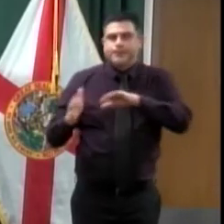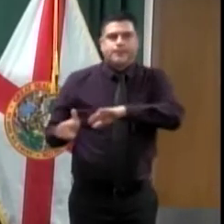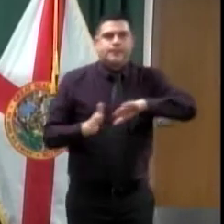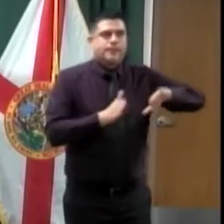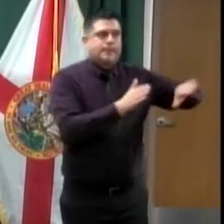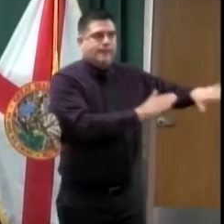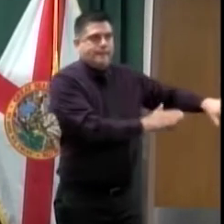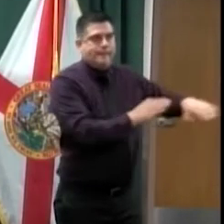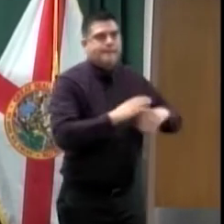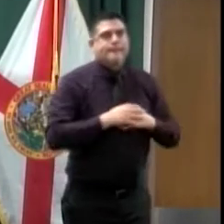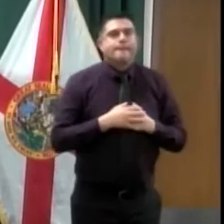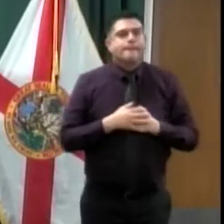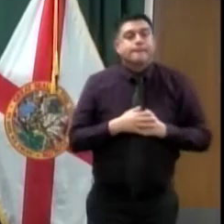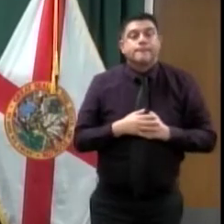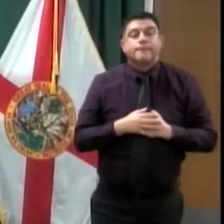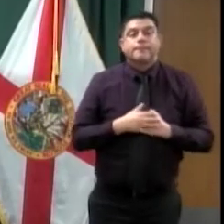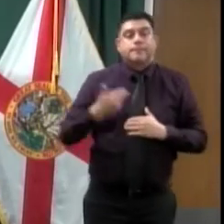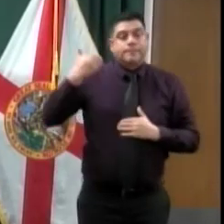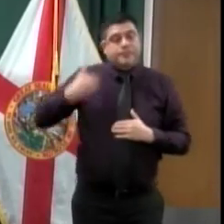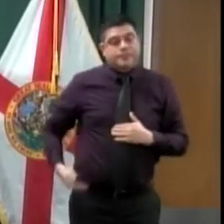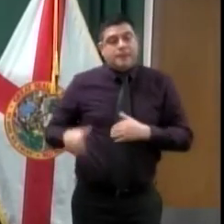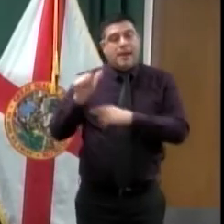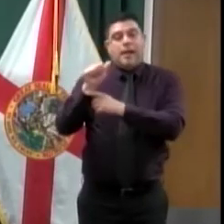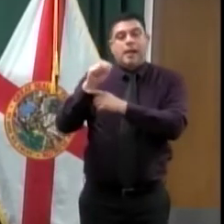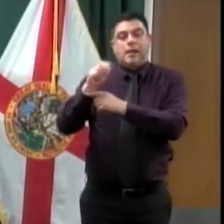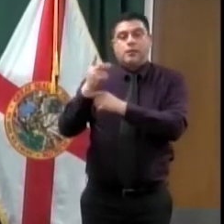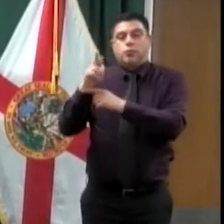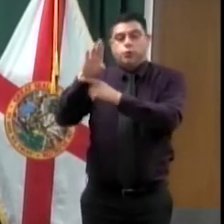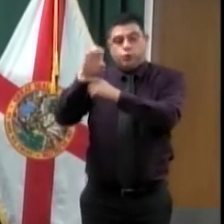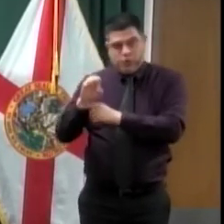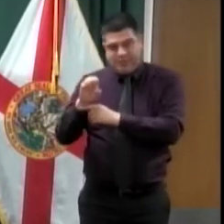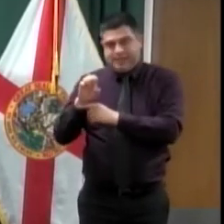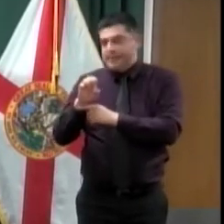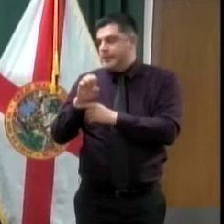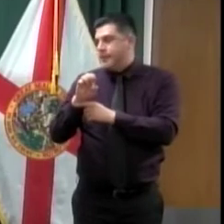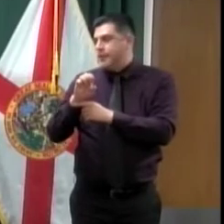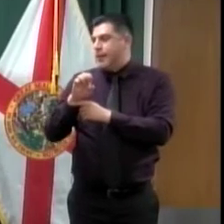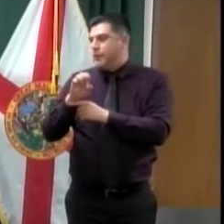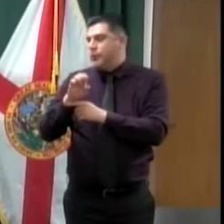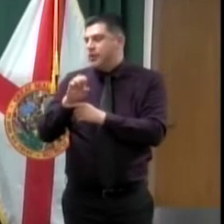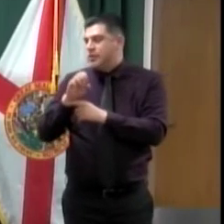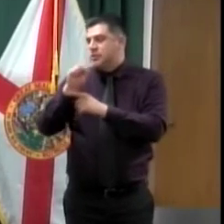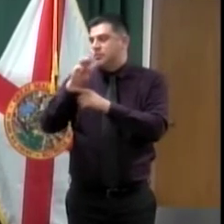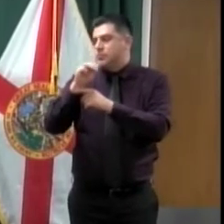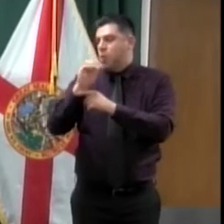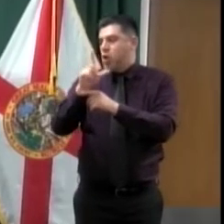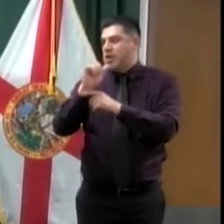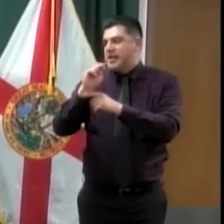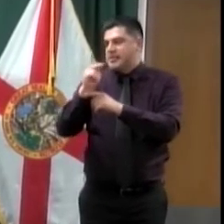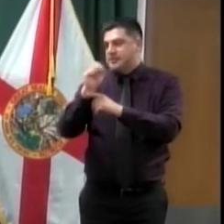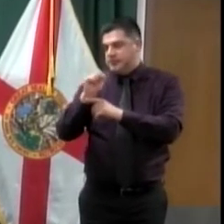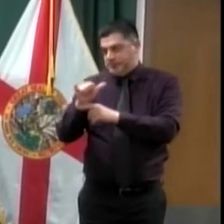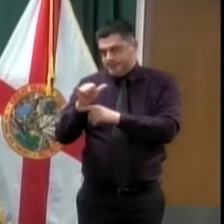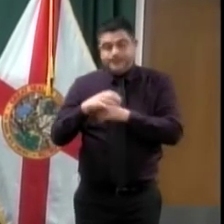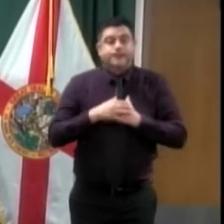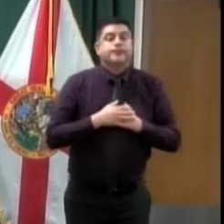Yes, my name is Andres Wolinski from Harvest Time International. Thank you, Alan, for having us and talking about Harvest Time International.